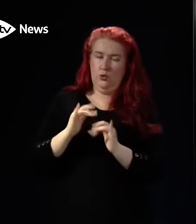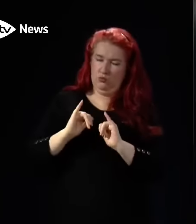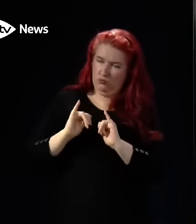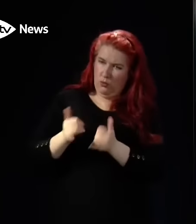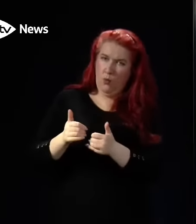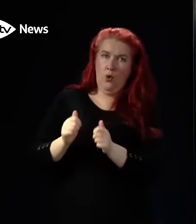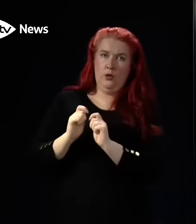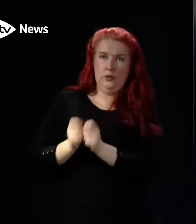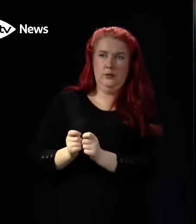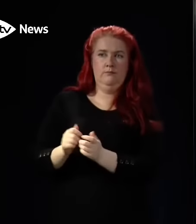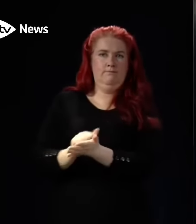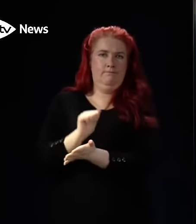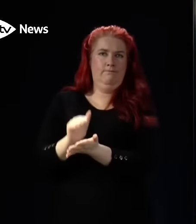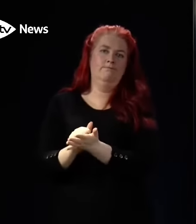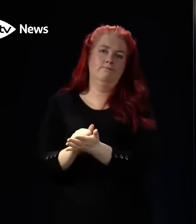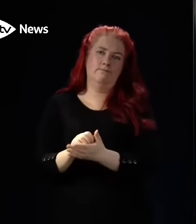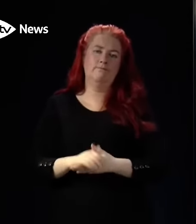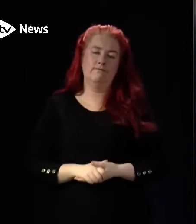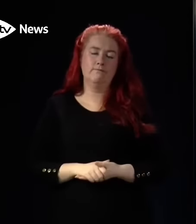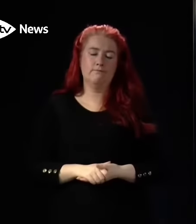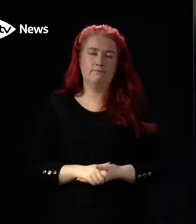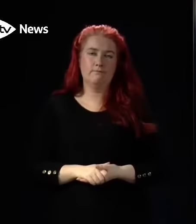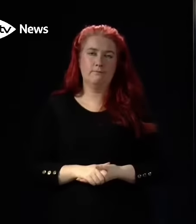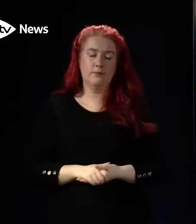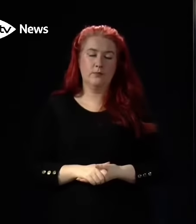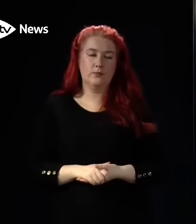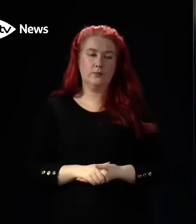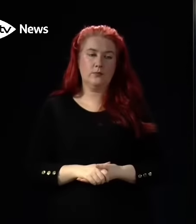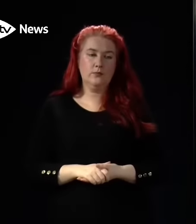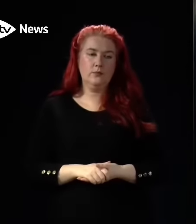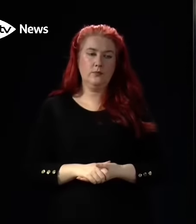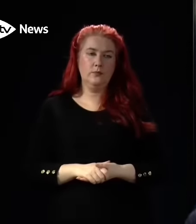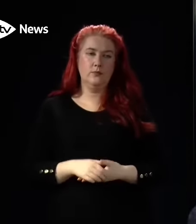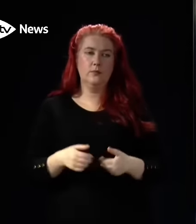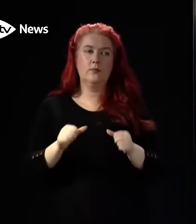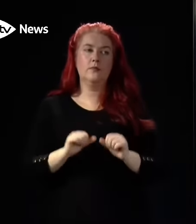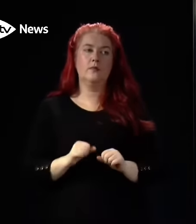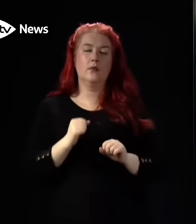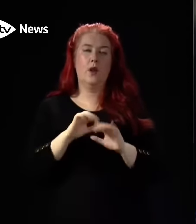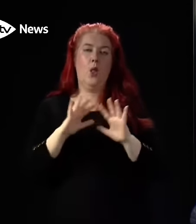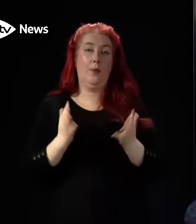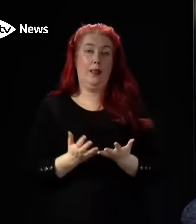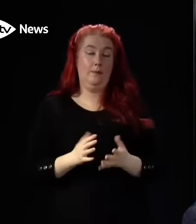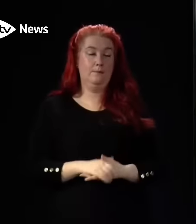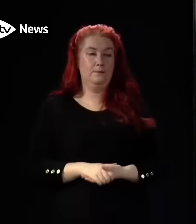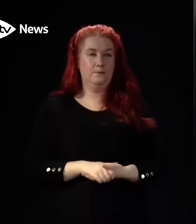our health care staff to the fullest possible extent. Gina Davidson from Global.